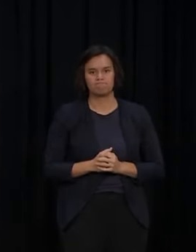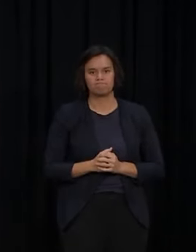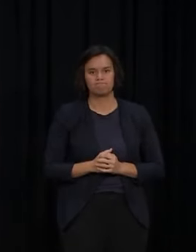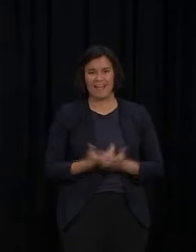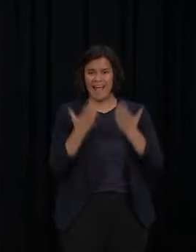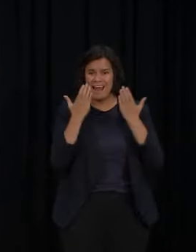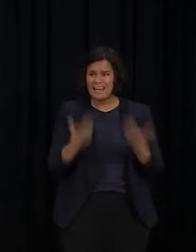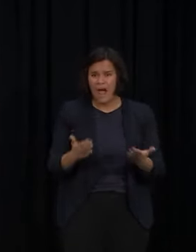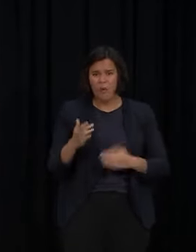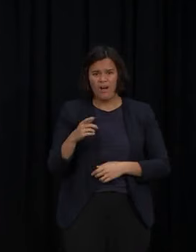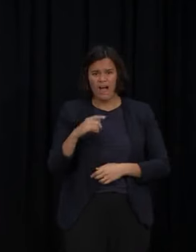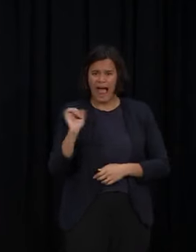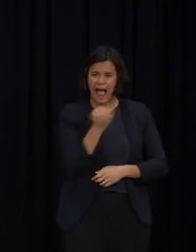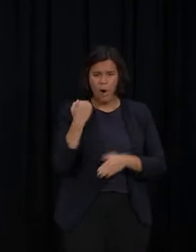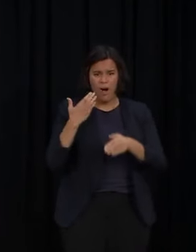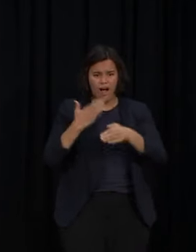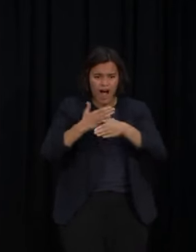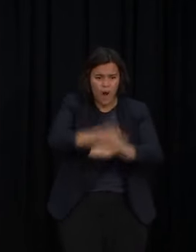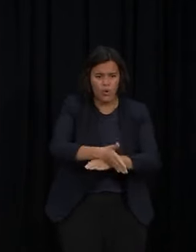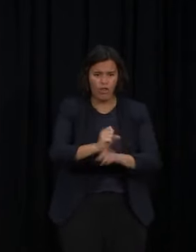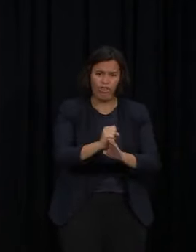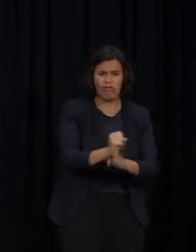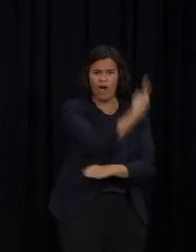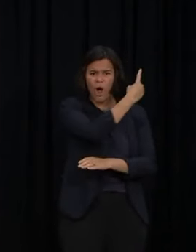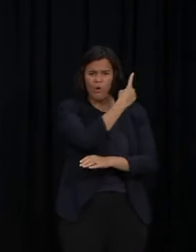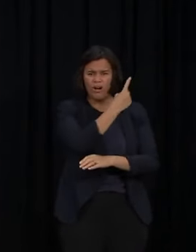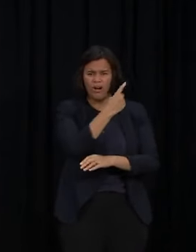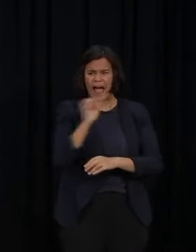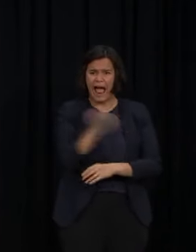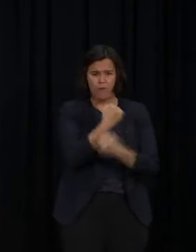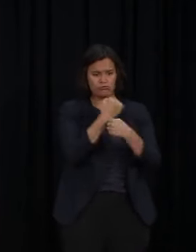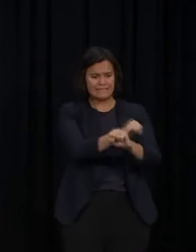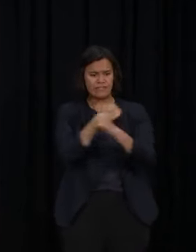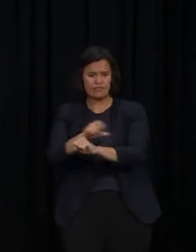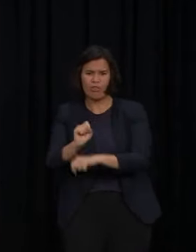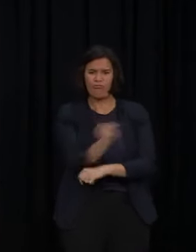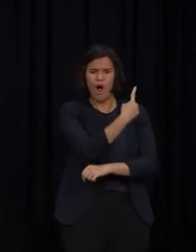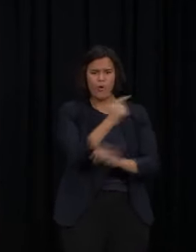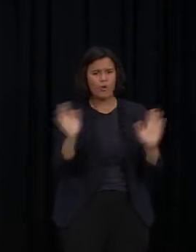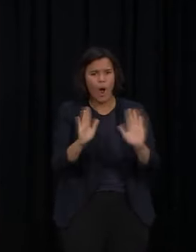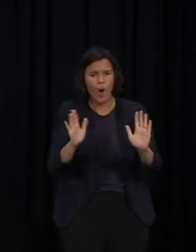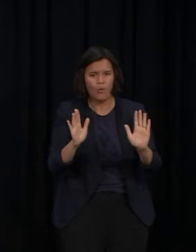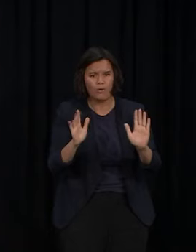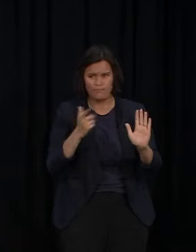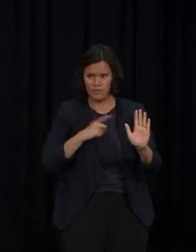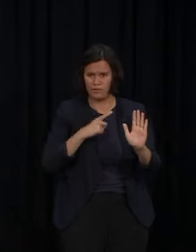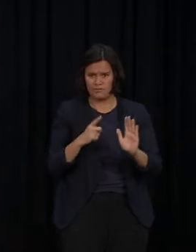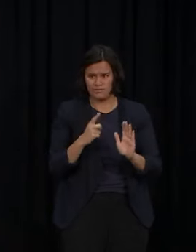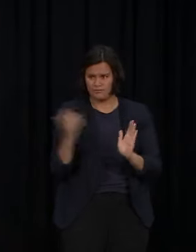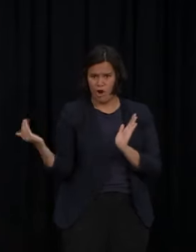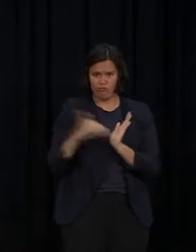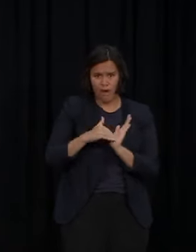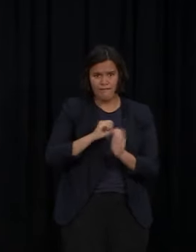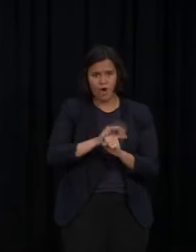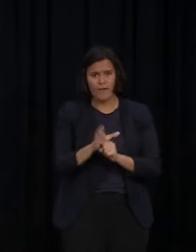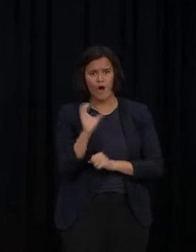to dismantle our hard work and preparation to remove our armour just as the battle begins. I'll note our hand